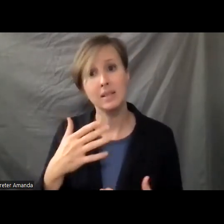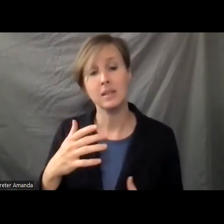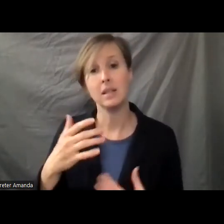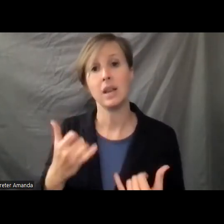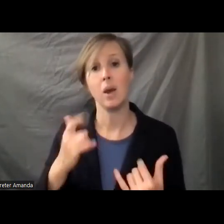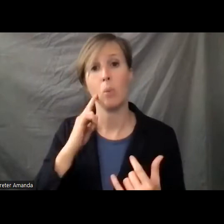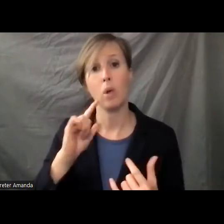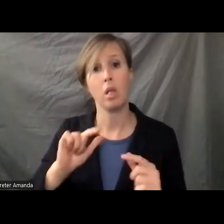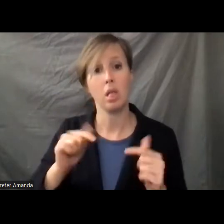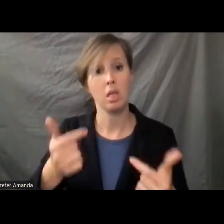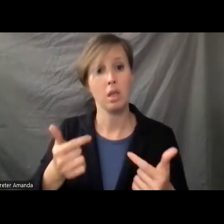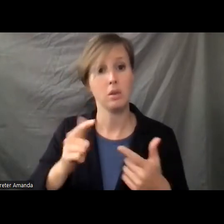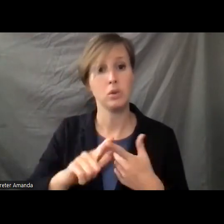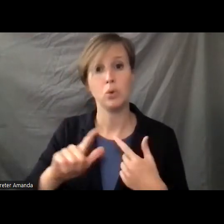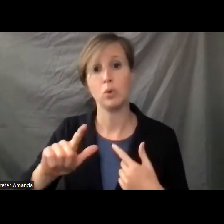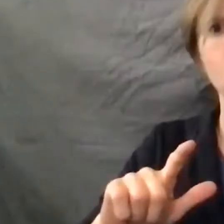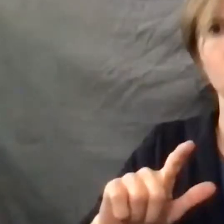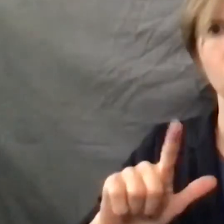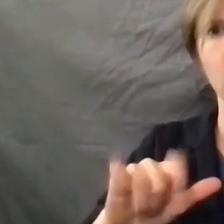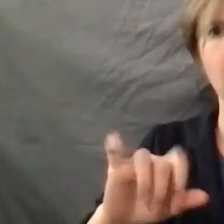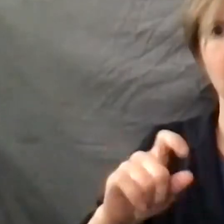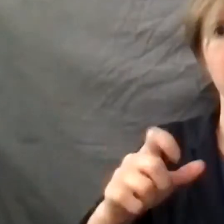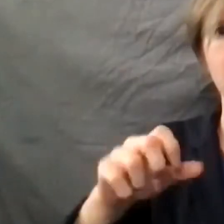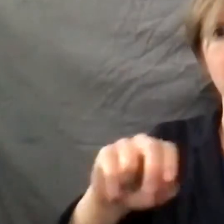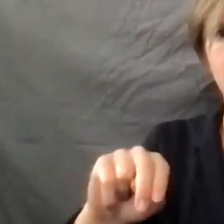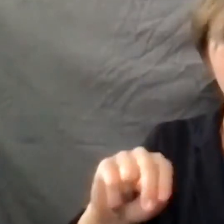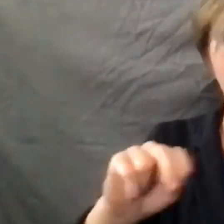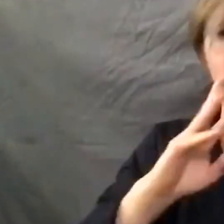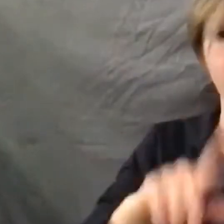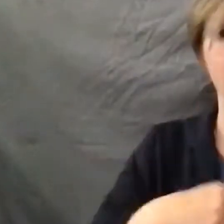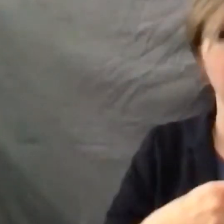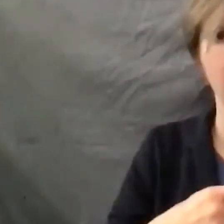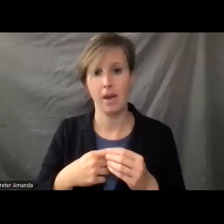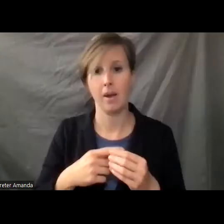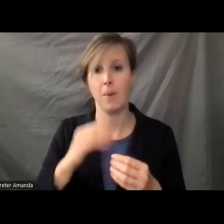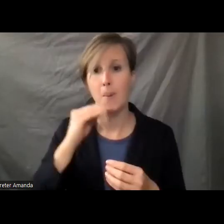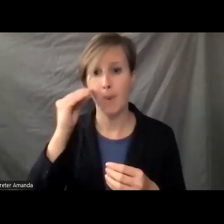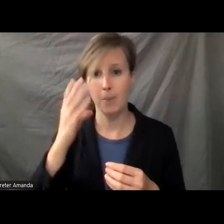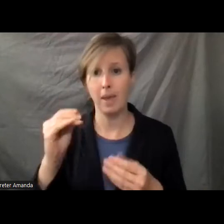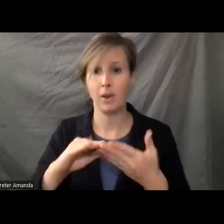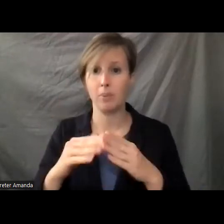now we'll turn things over to candidate Lipsman to talk to us about home and community-based services.